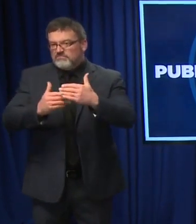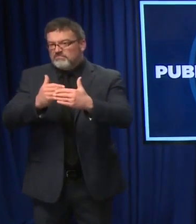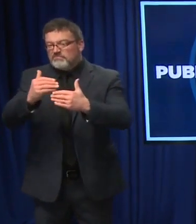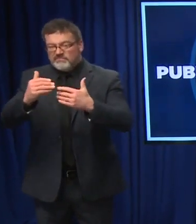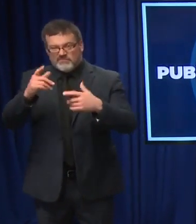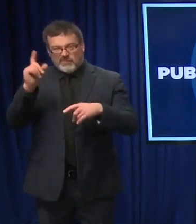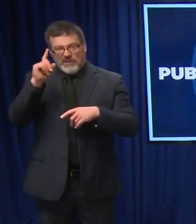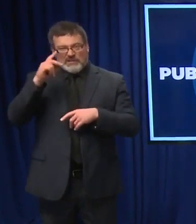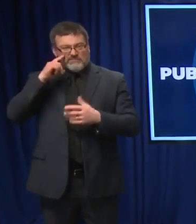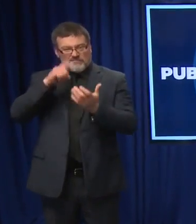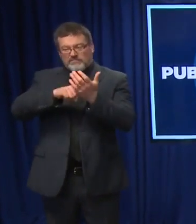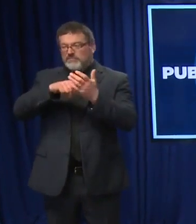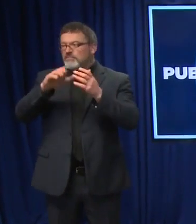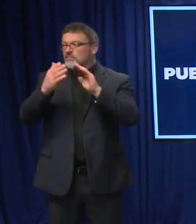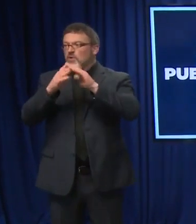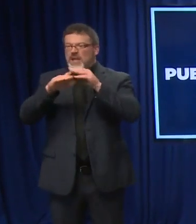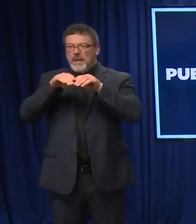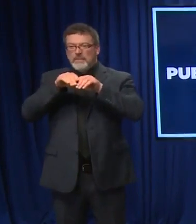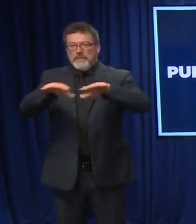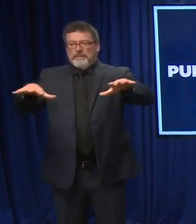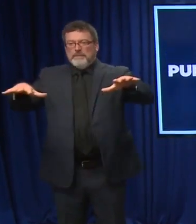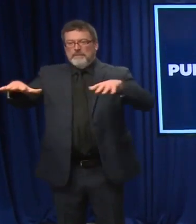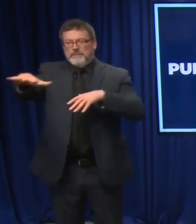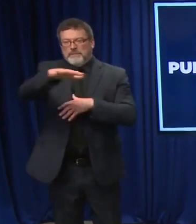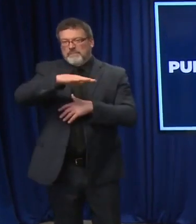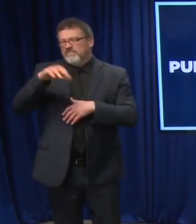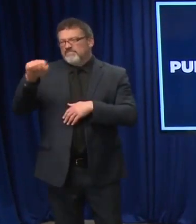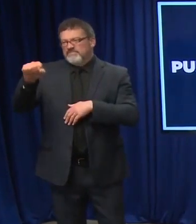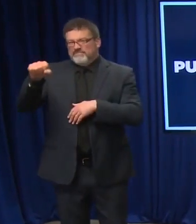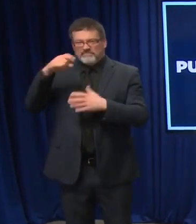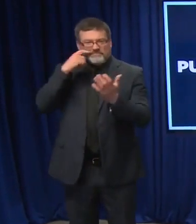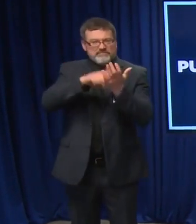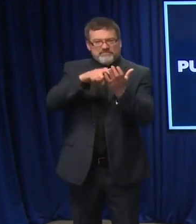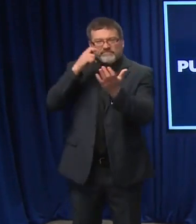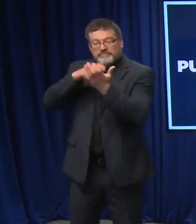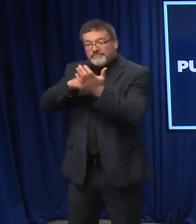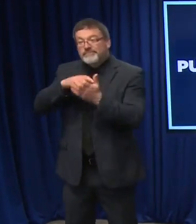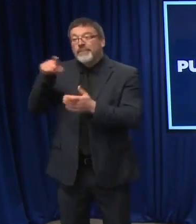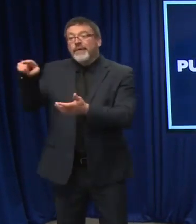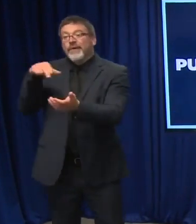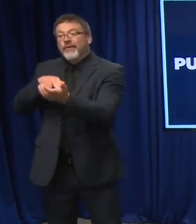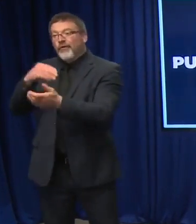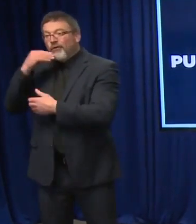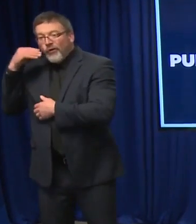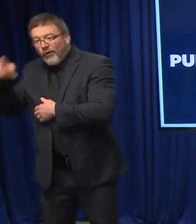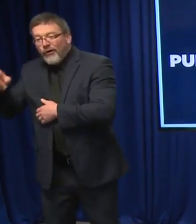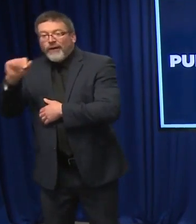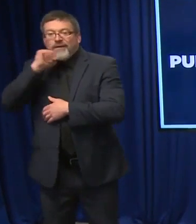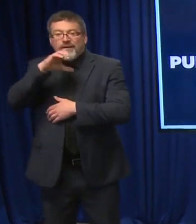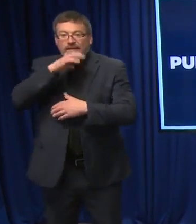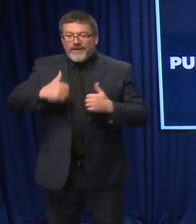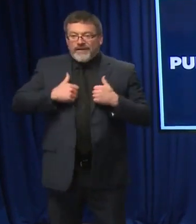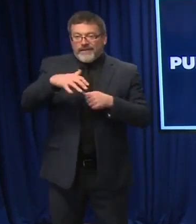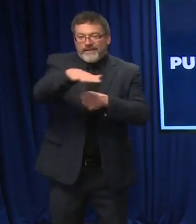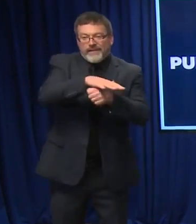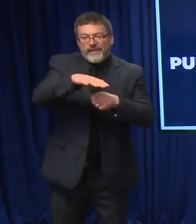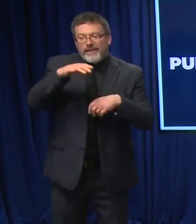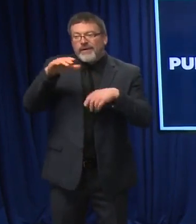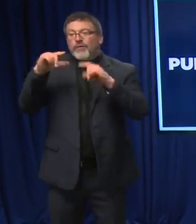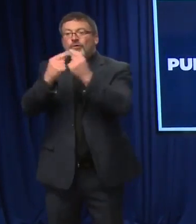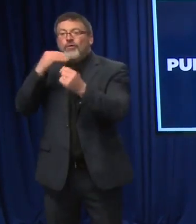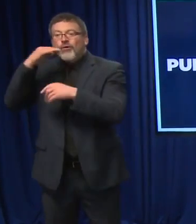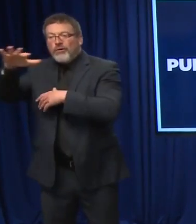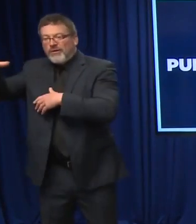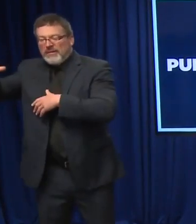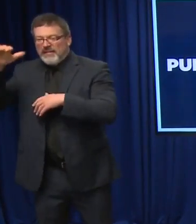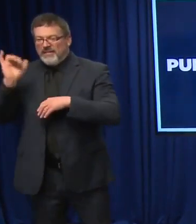seeing an increased number of outbreaks in our long-term care settings and other institutional settings. So today we're announcing